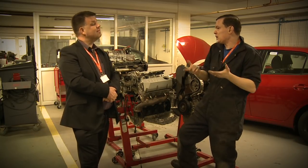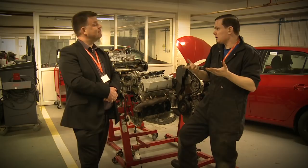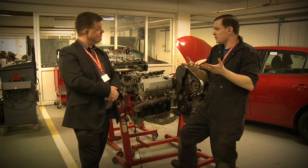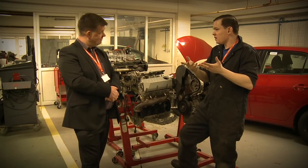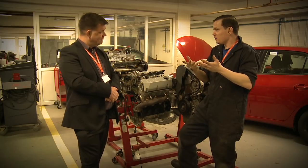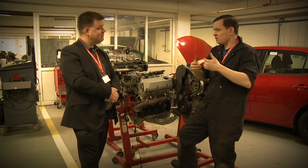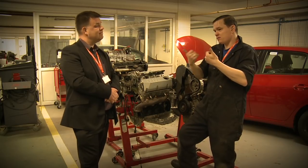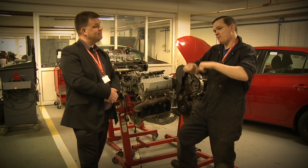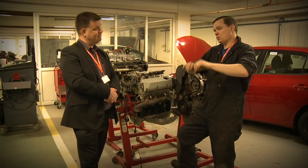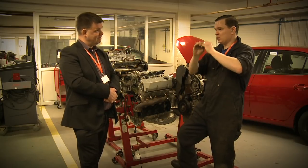well.